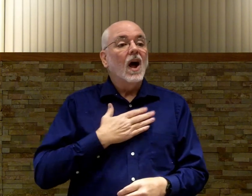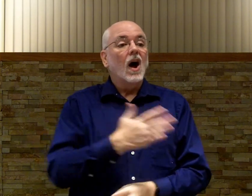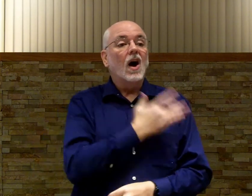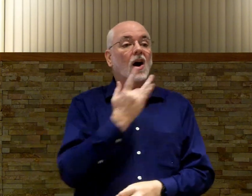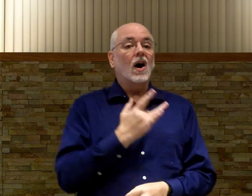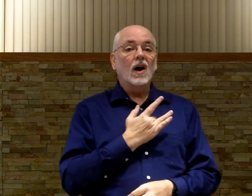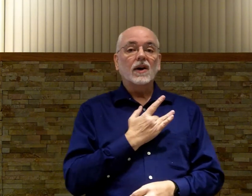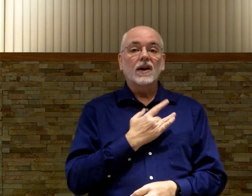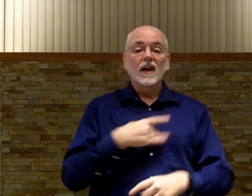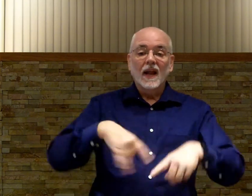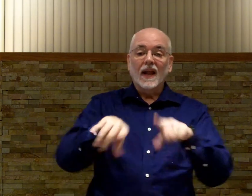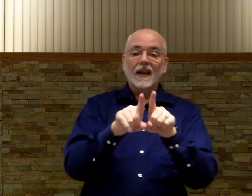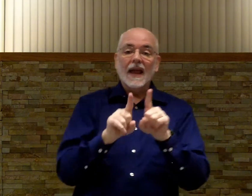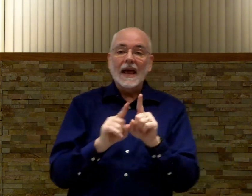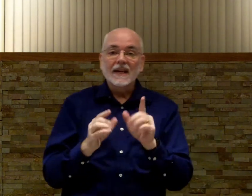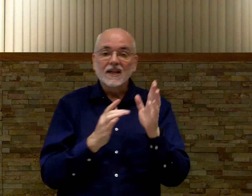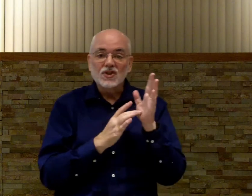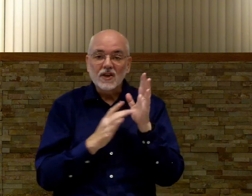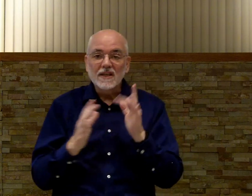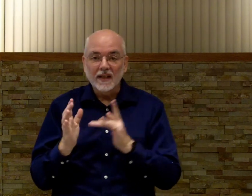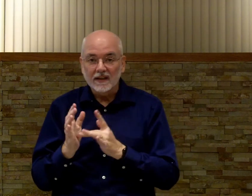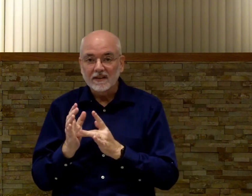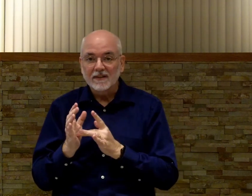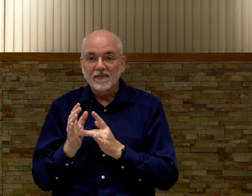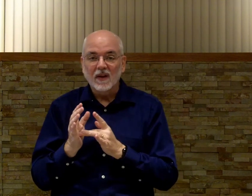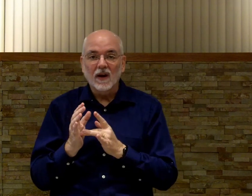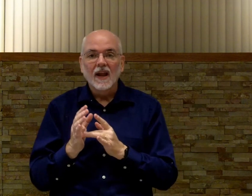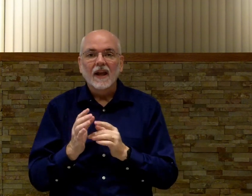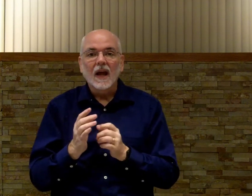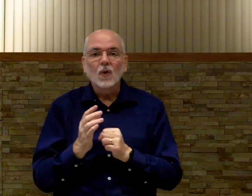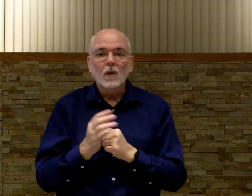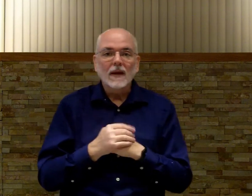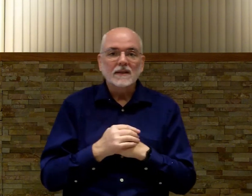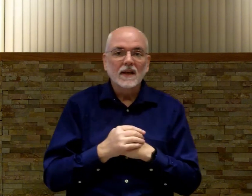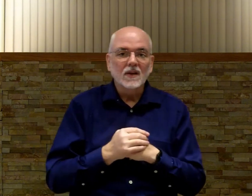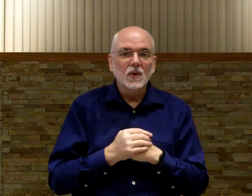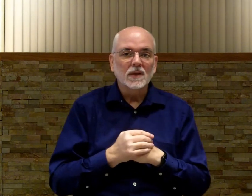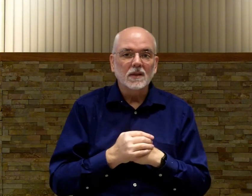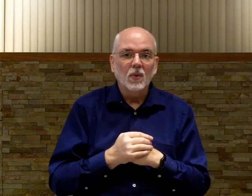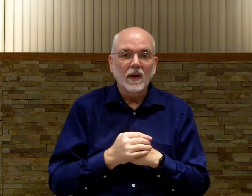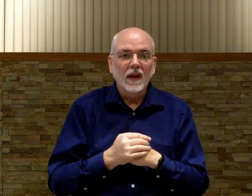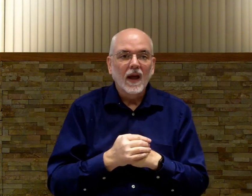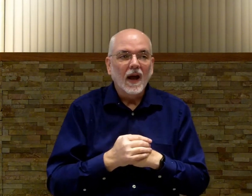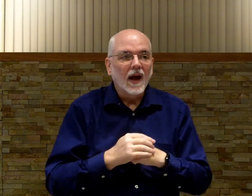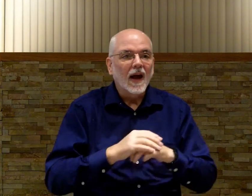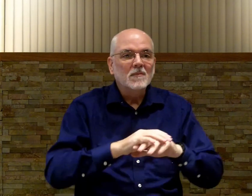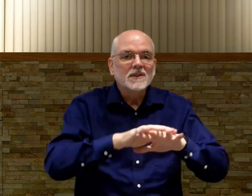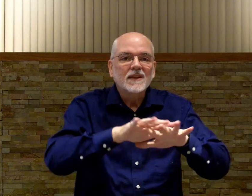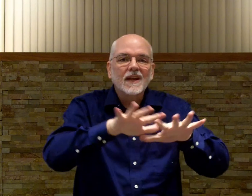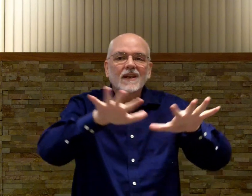My heart like Jesus. All right? Now, who am I singing to at this point? I'm singing